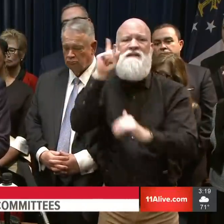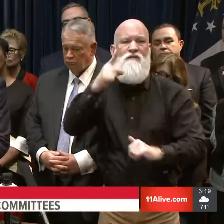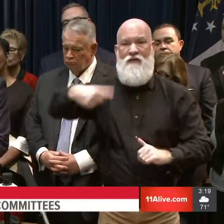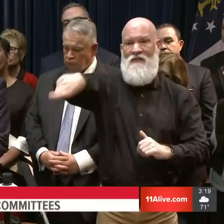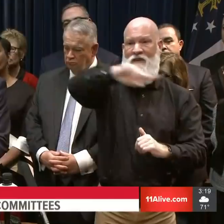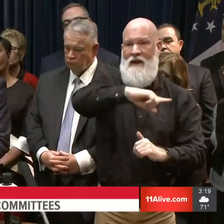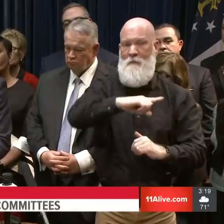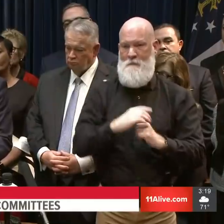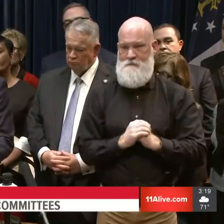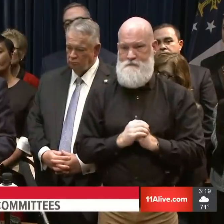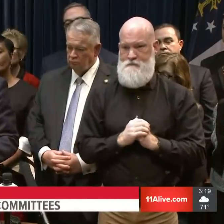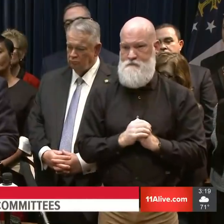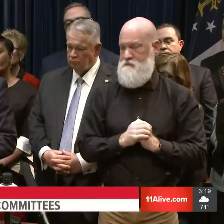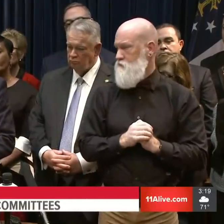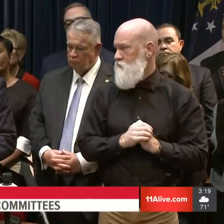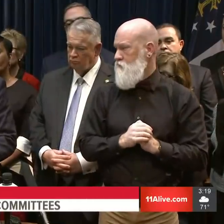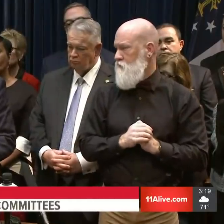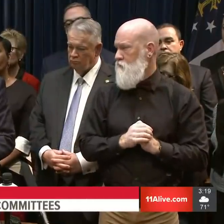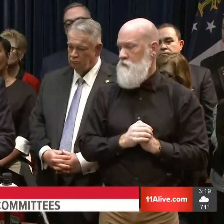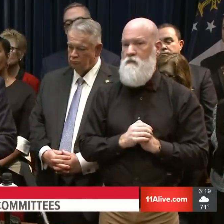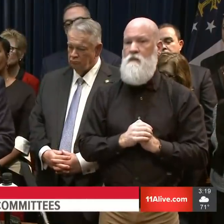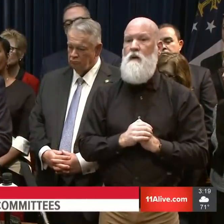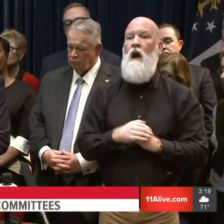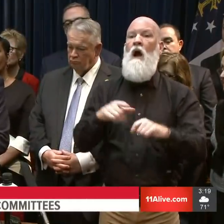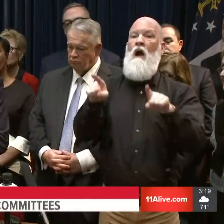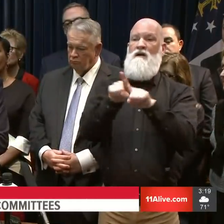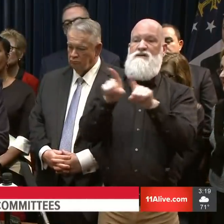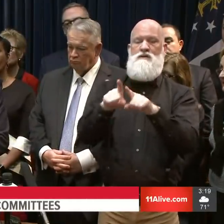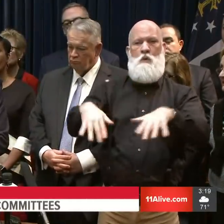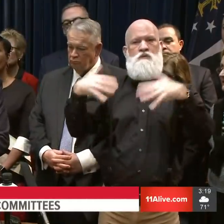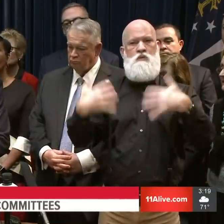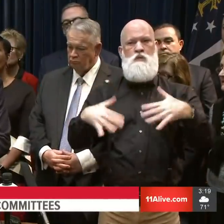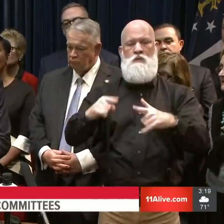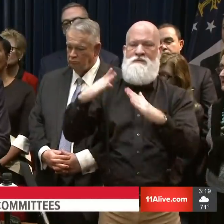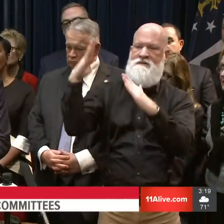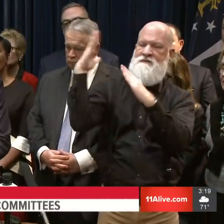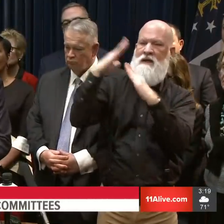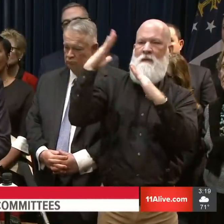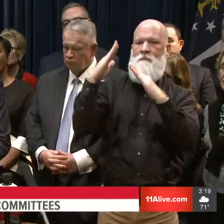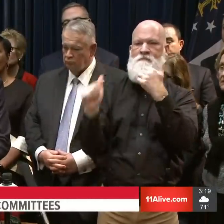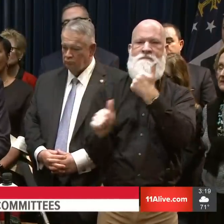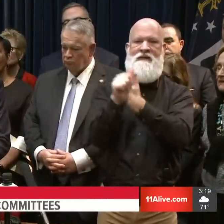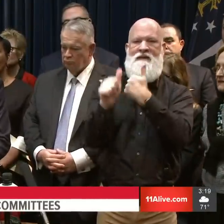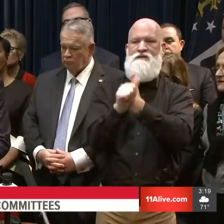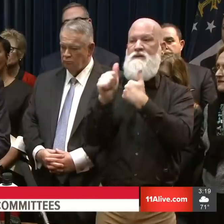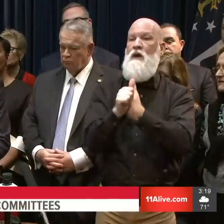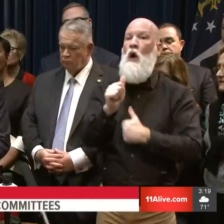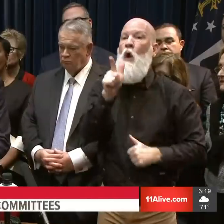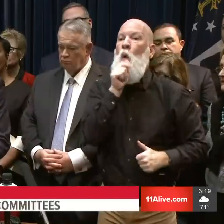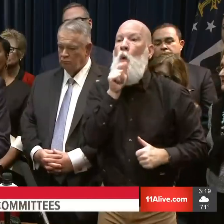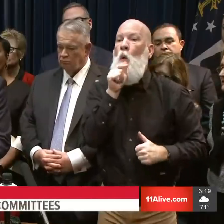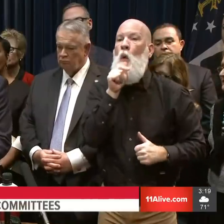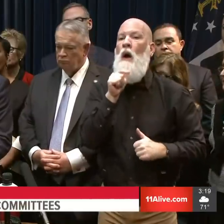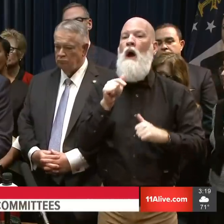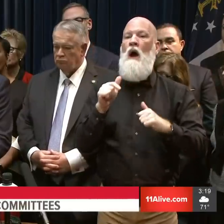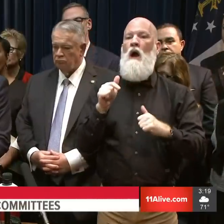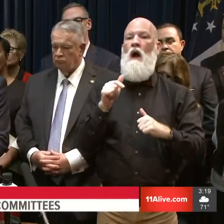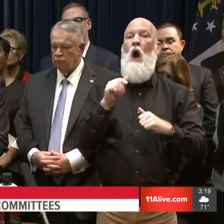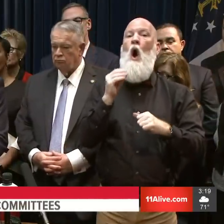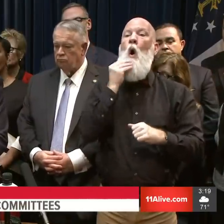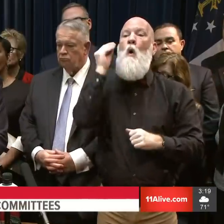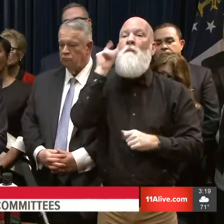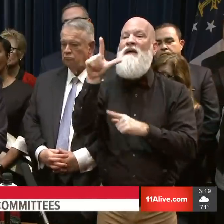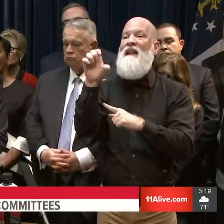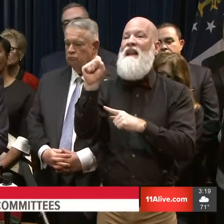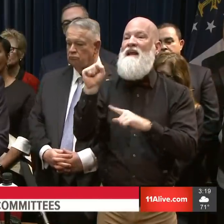state's population, our homeless community. The Committee for the Homeless and Displaced will be chaired by Atlanta Mayor